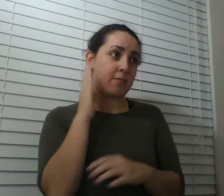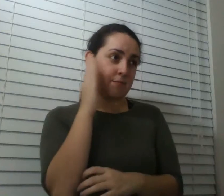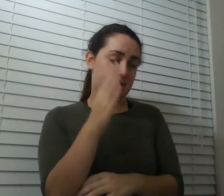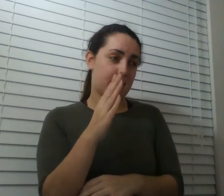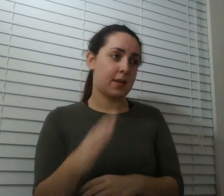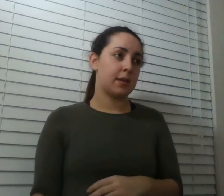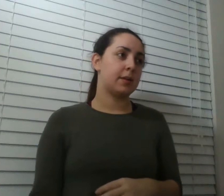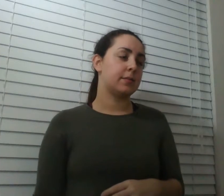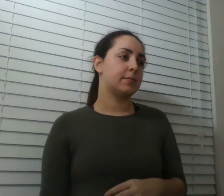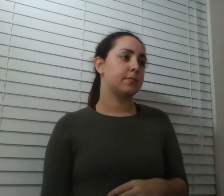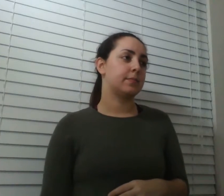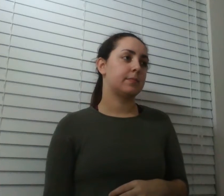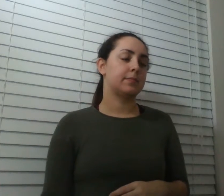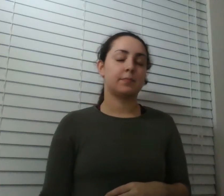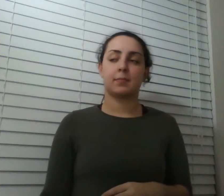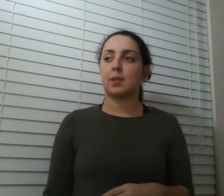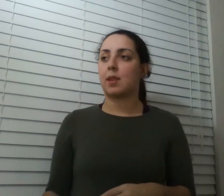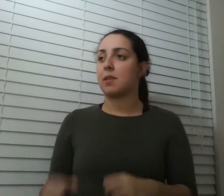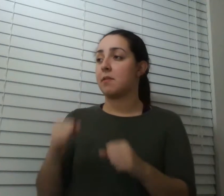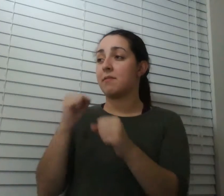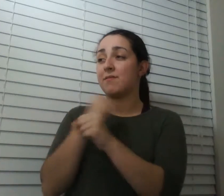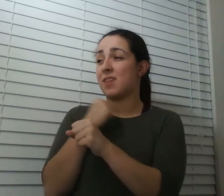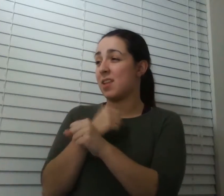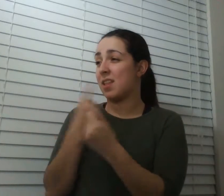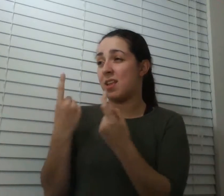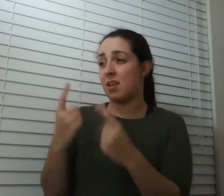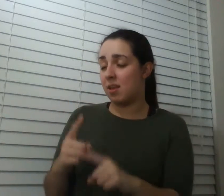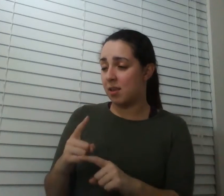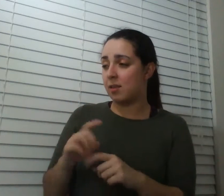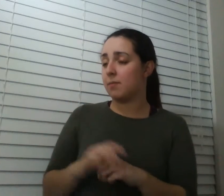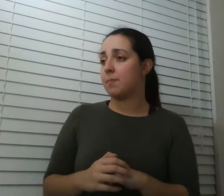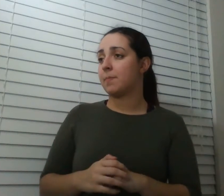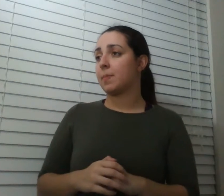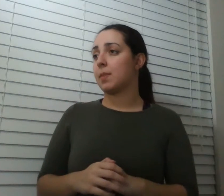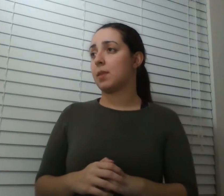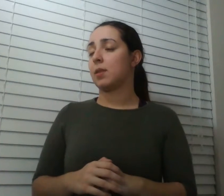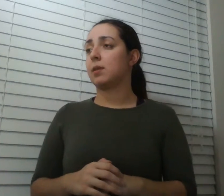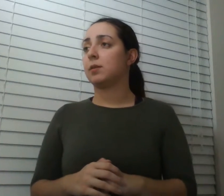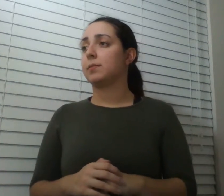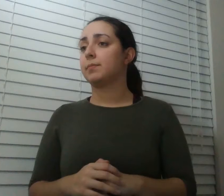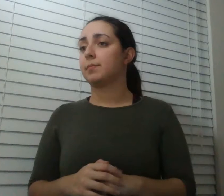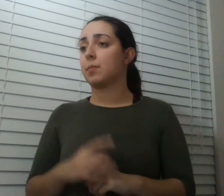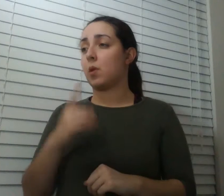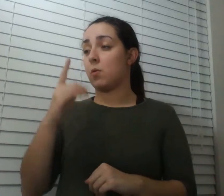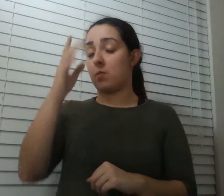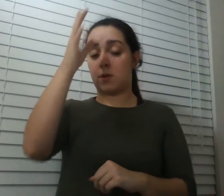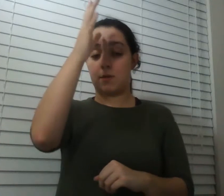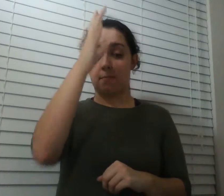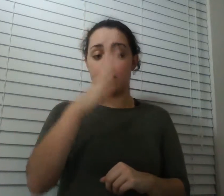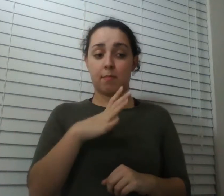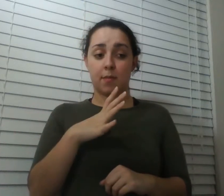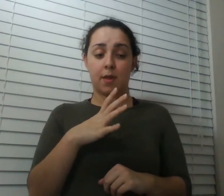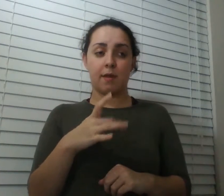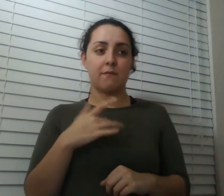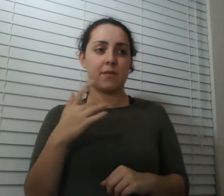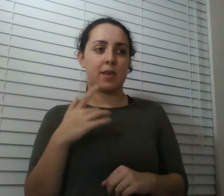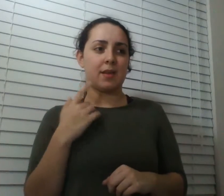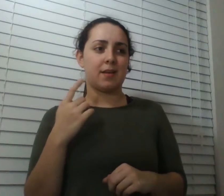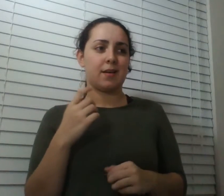right right so some kind of fight just happened yeah one of these guys he is feeling like he just lost yep i don't know why